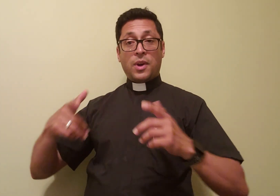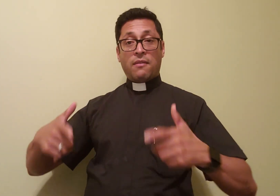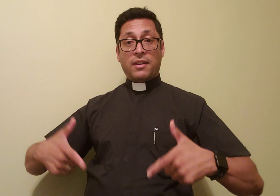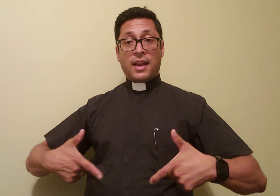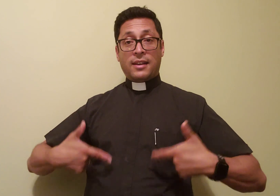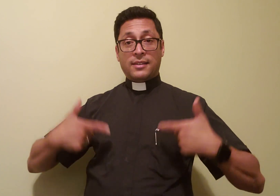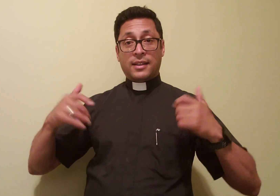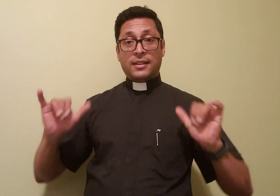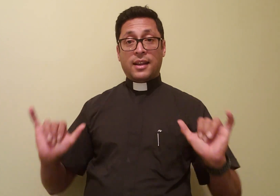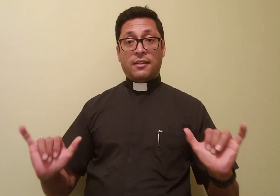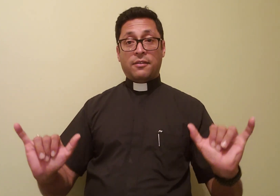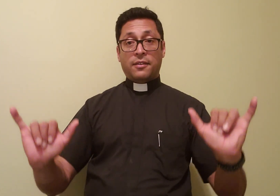everlasting life.